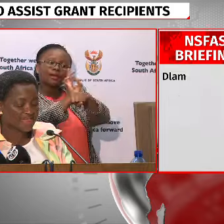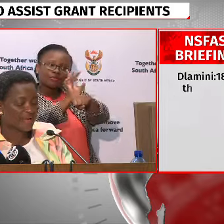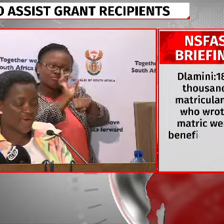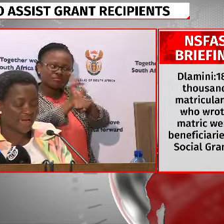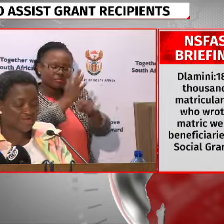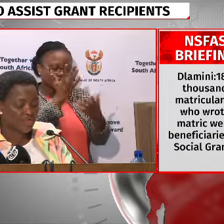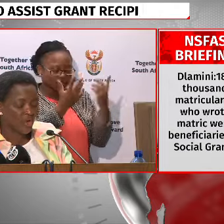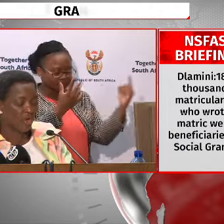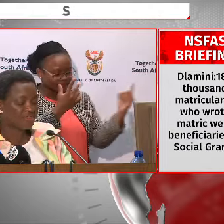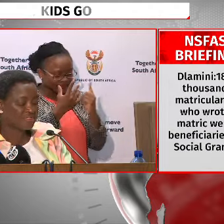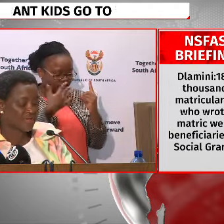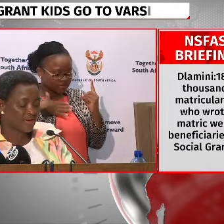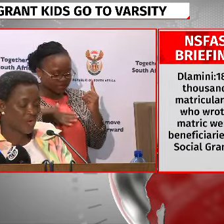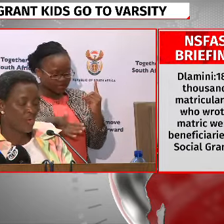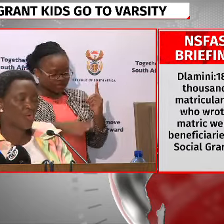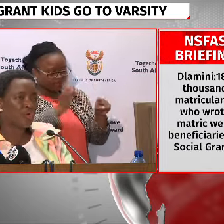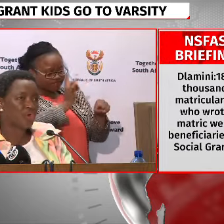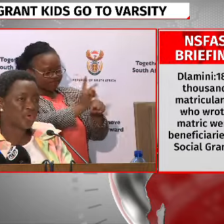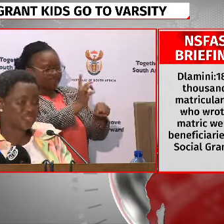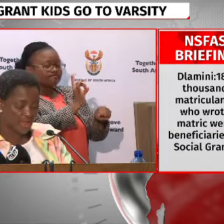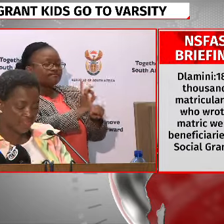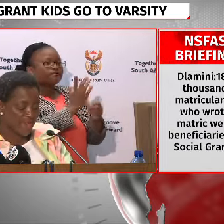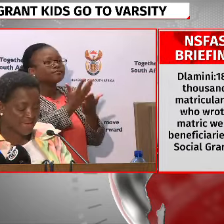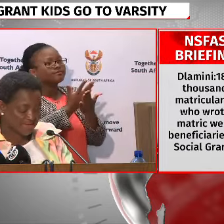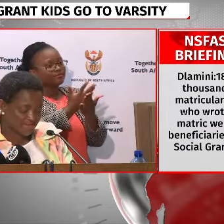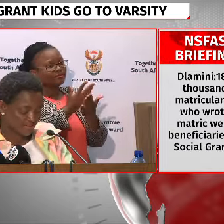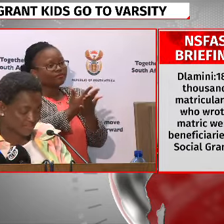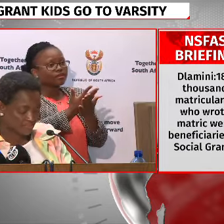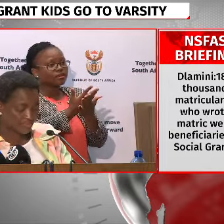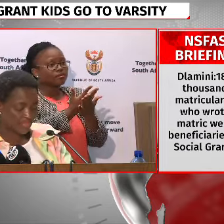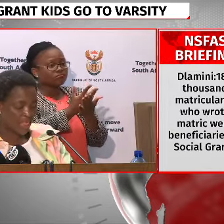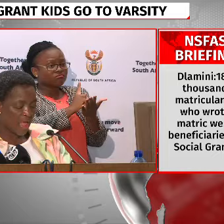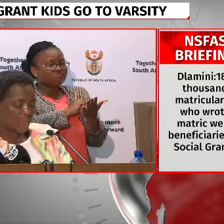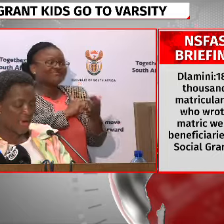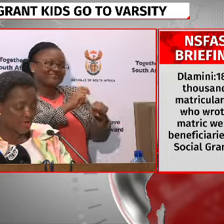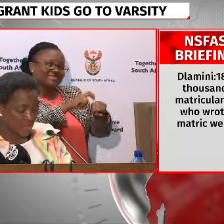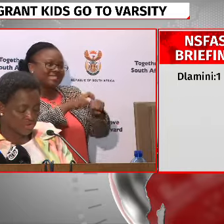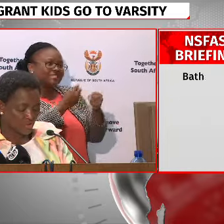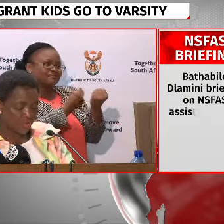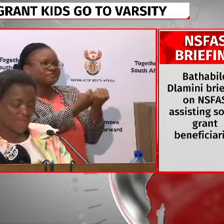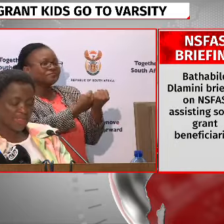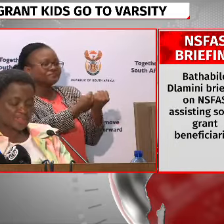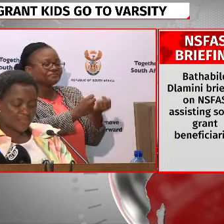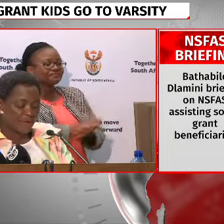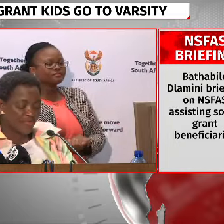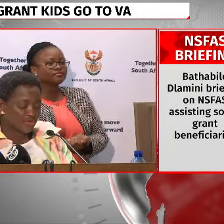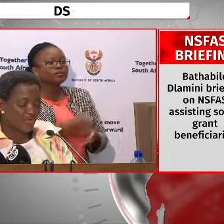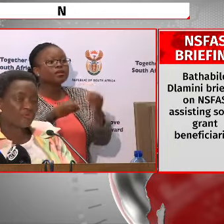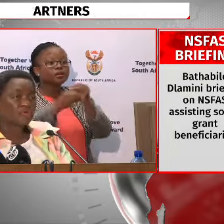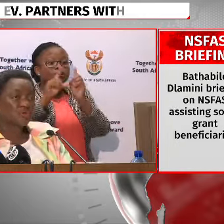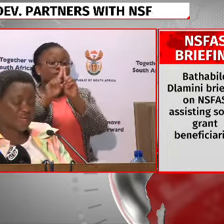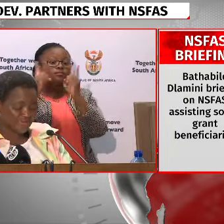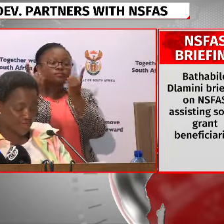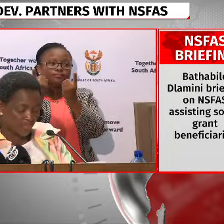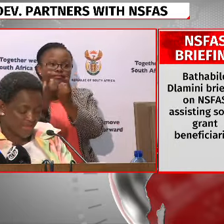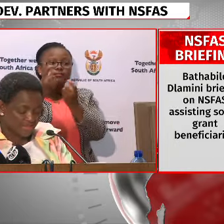learners and parents of children who could not make it. But also, the Department of